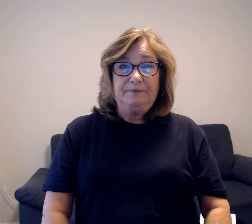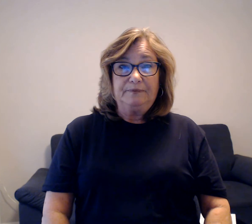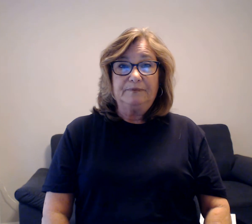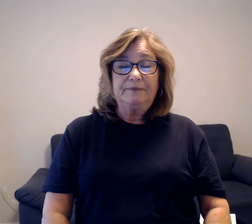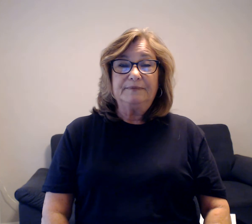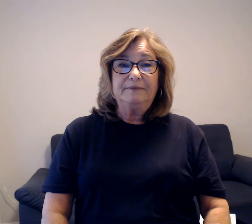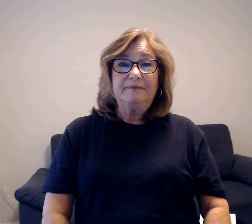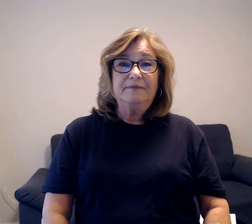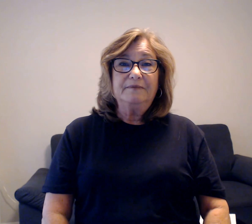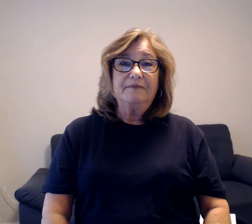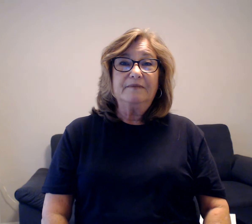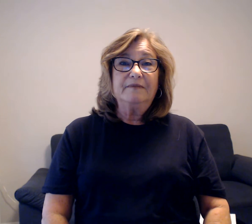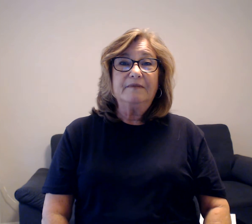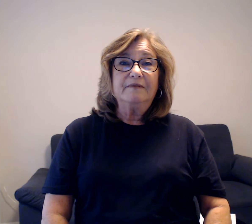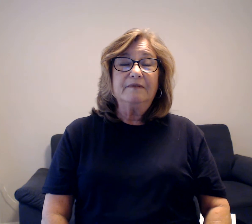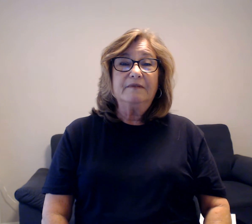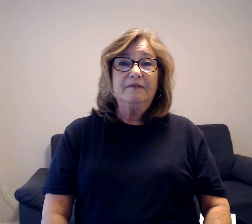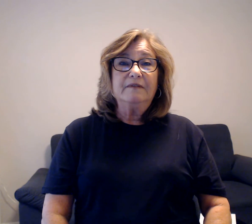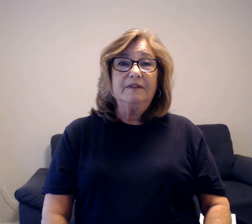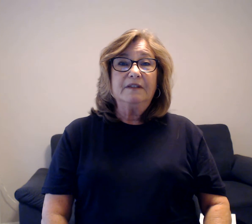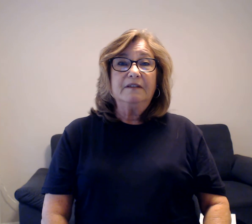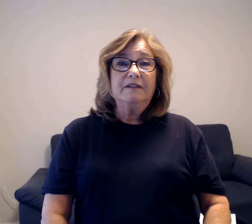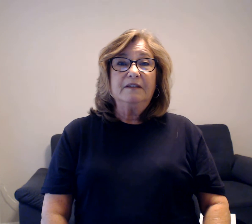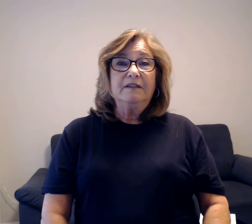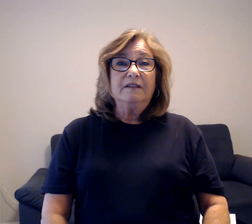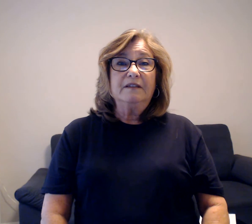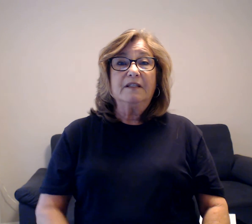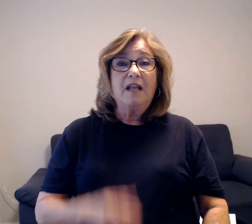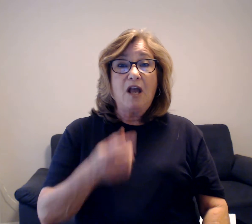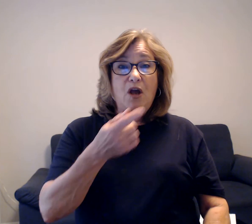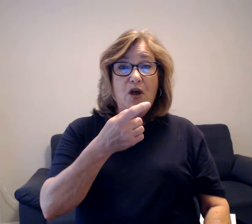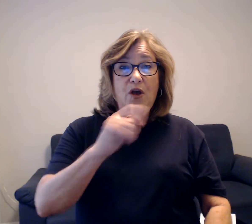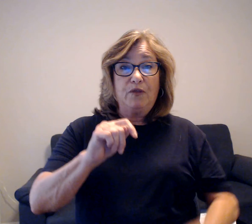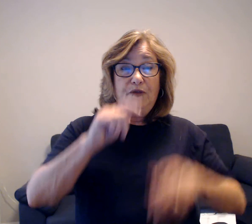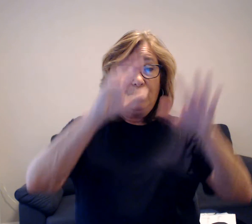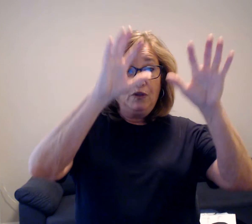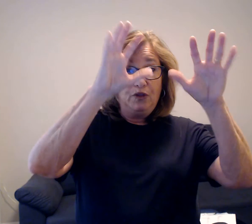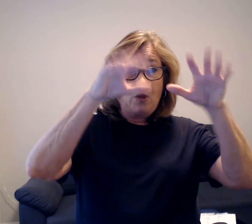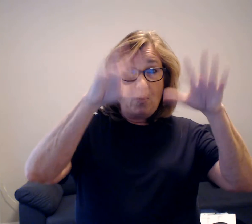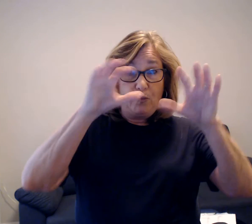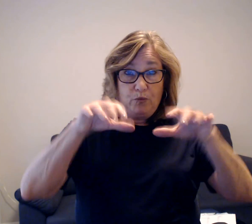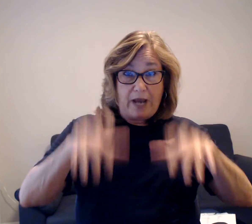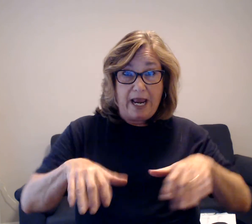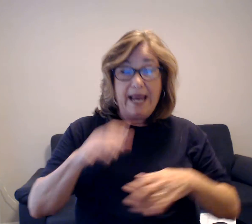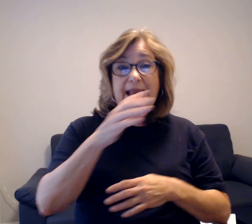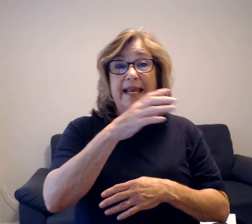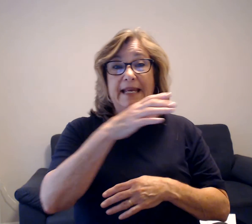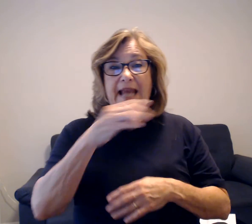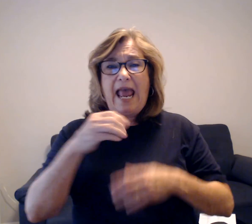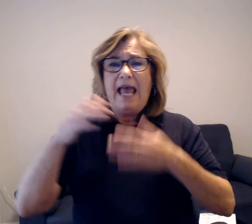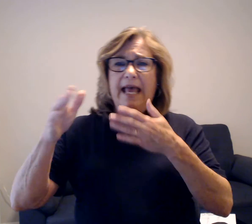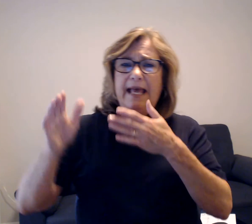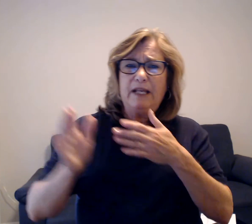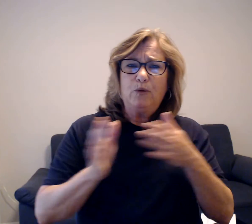18. The rain and wind beat against the window.